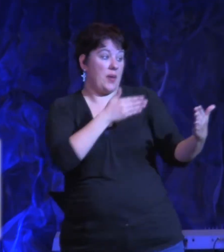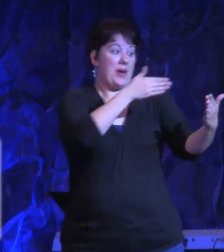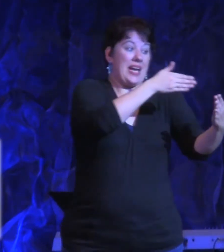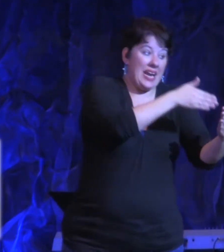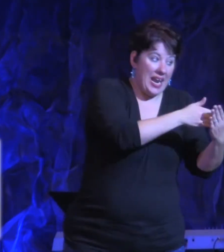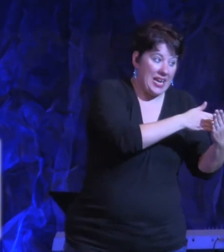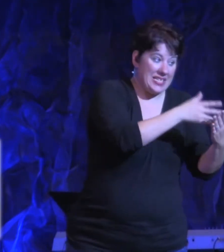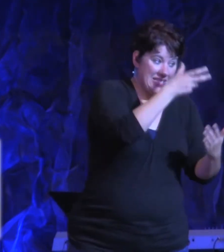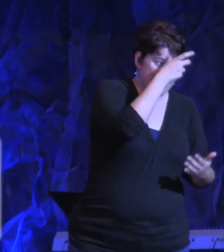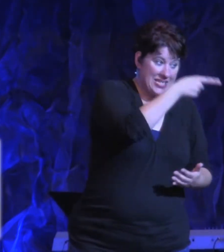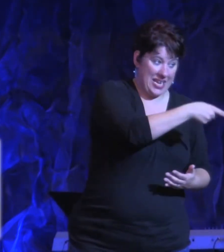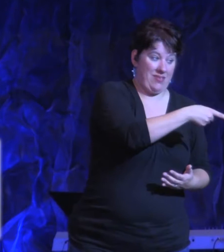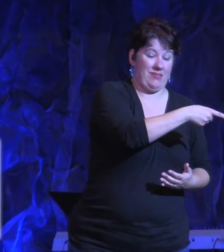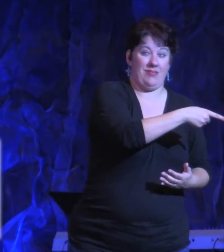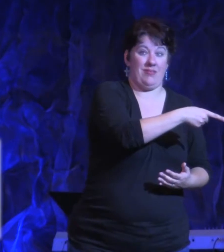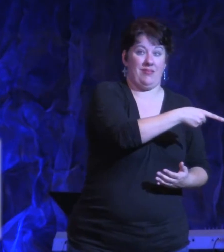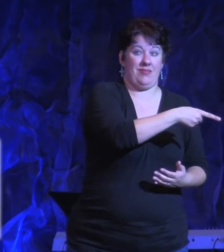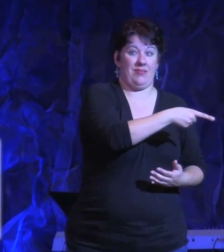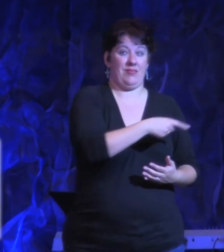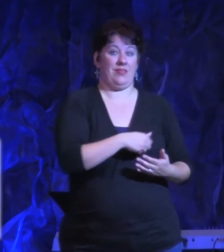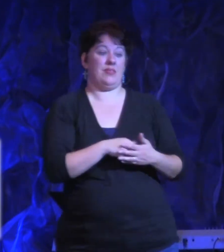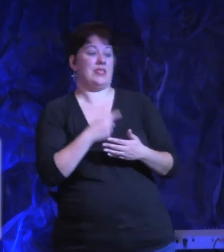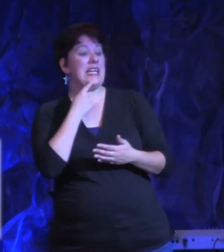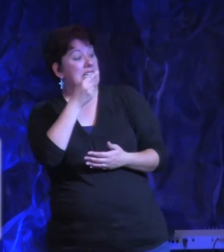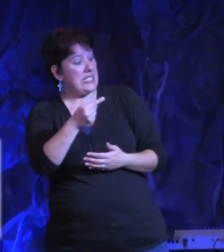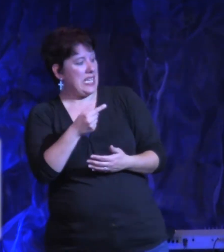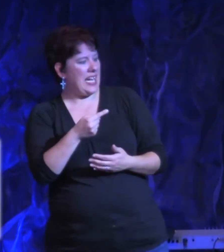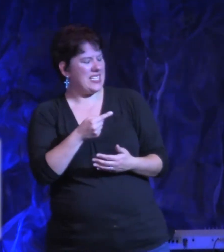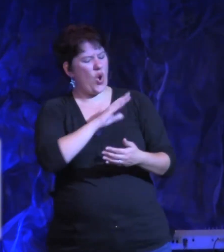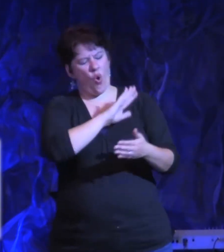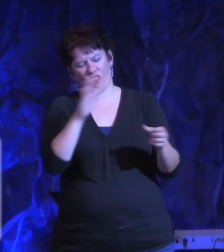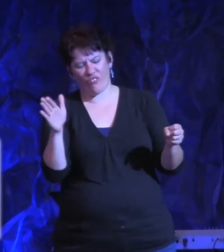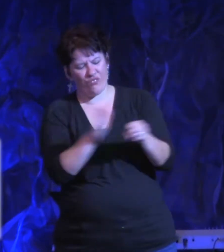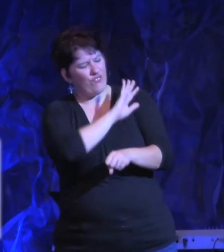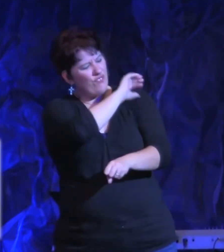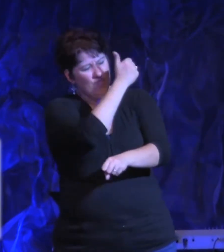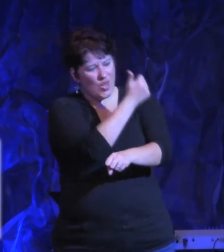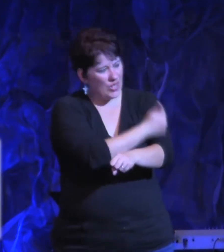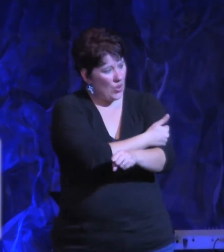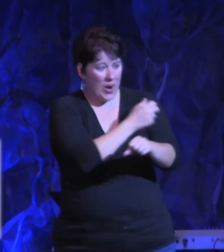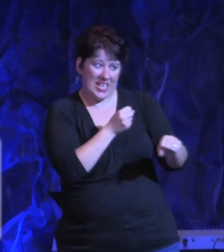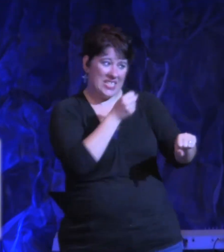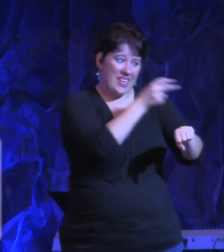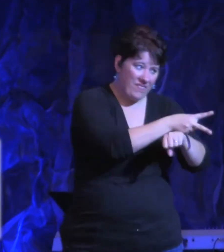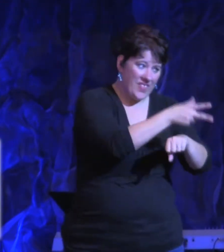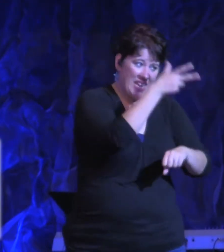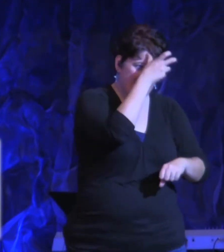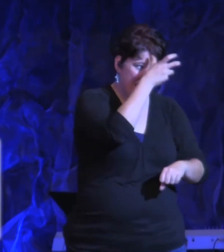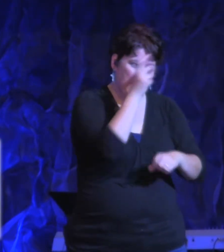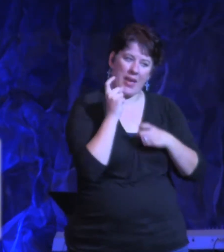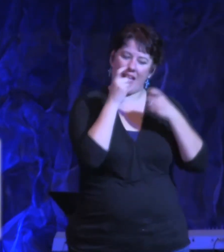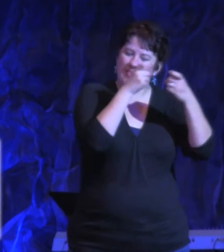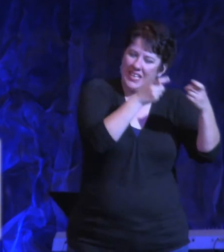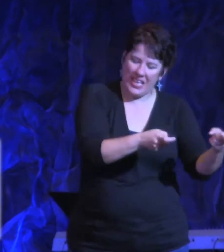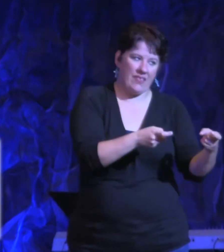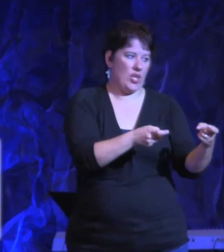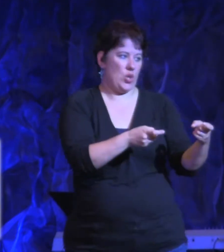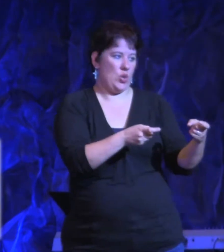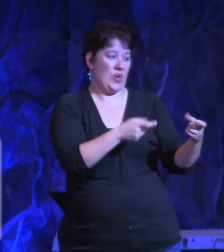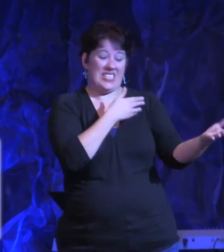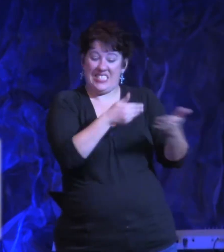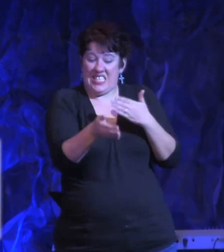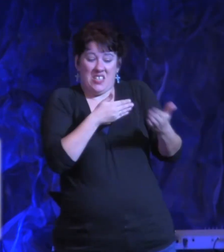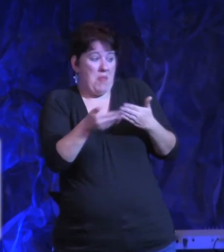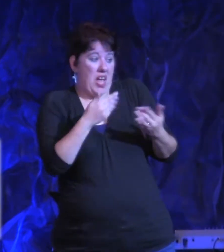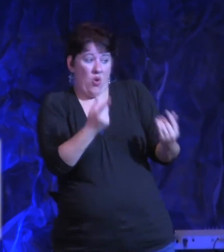chapter 10 and verse 19, he says, I've given you authority over all the power of the enemy and you can walk among snakes and